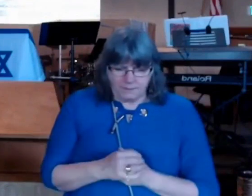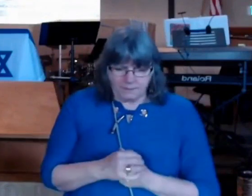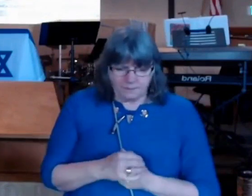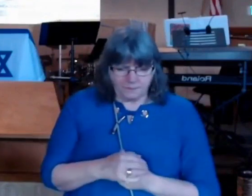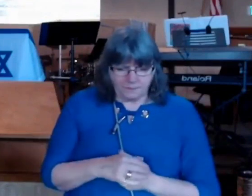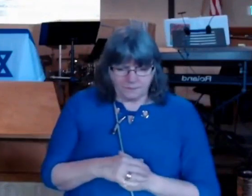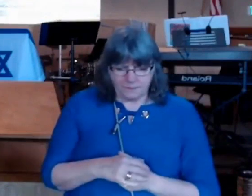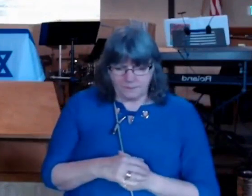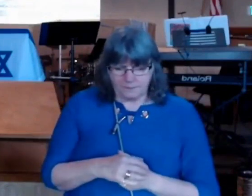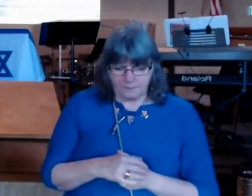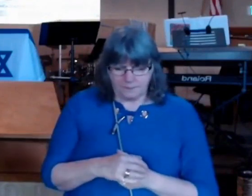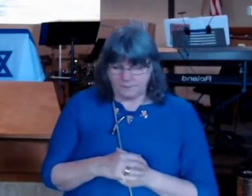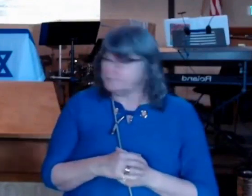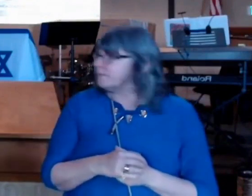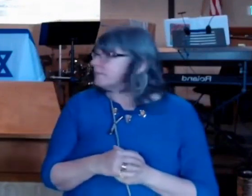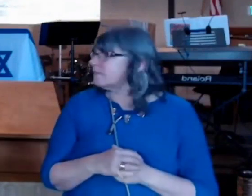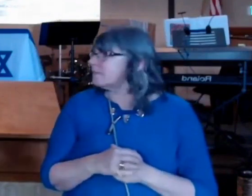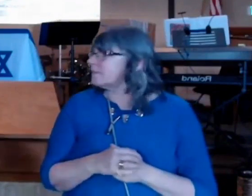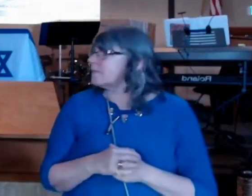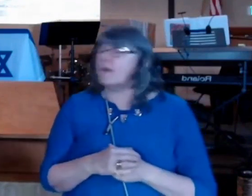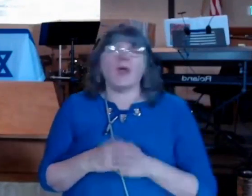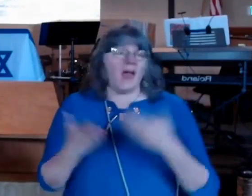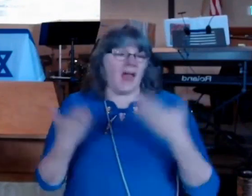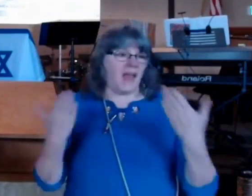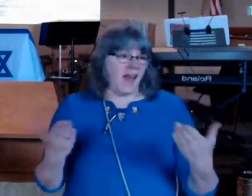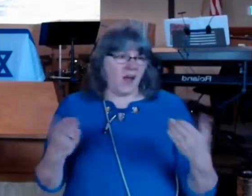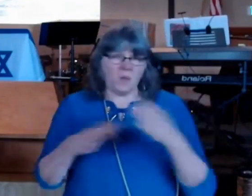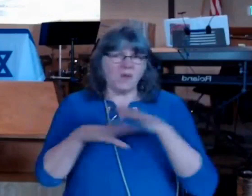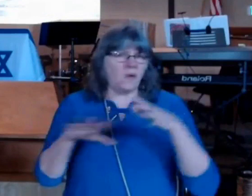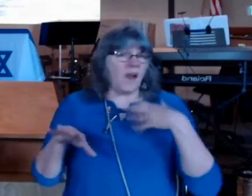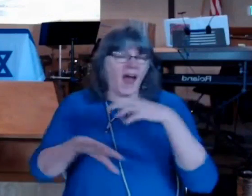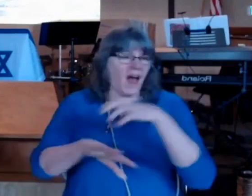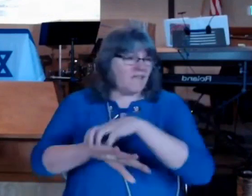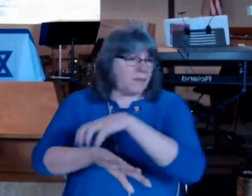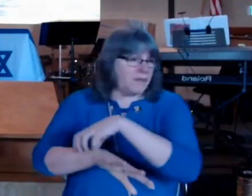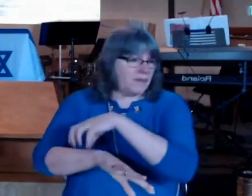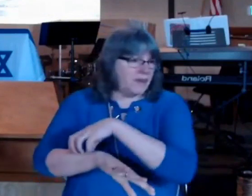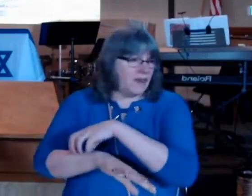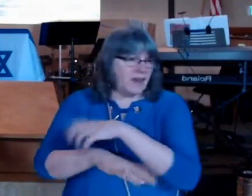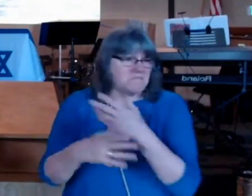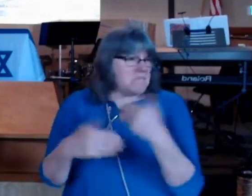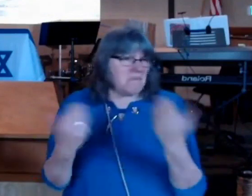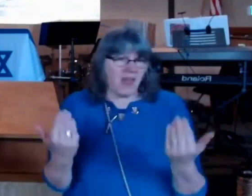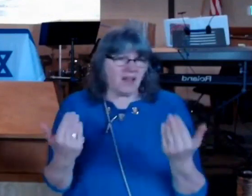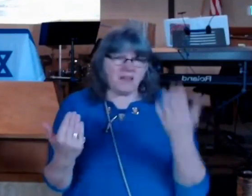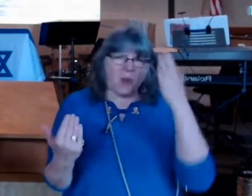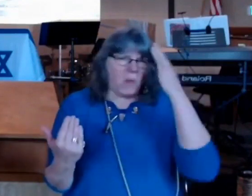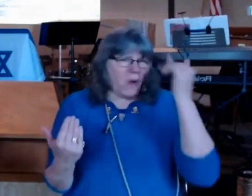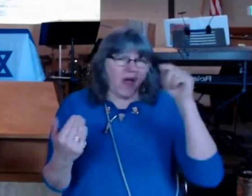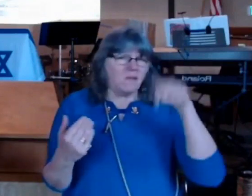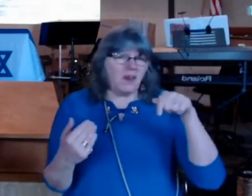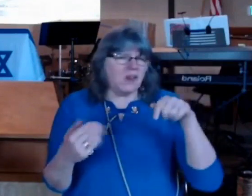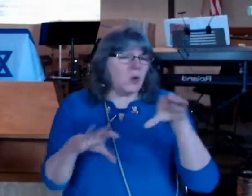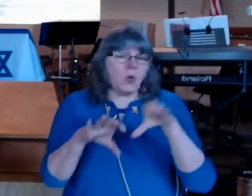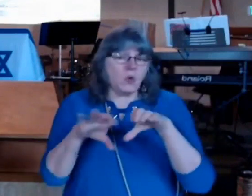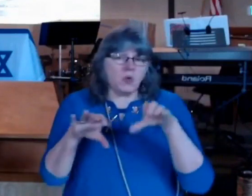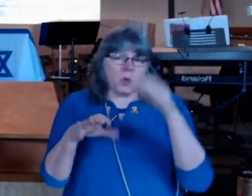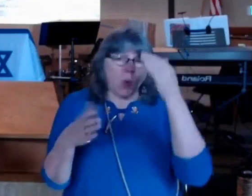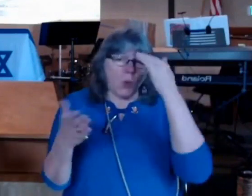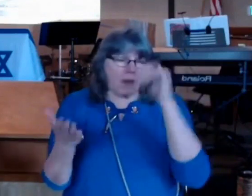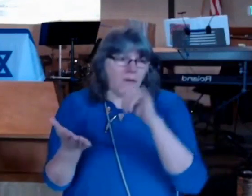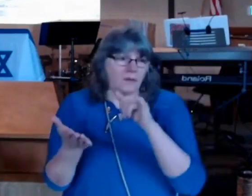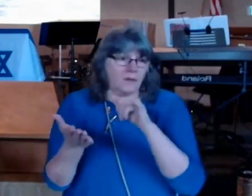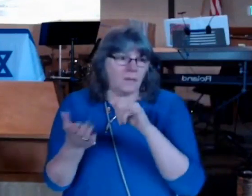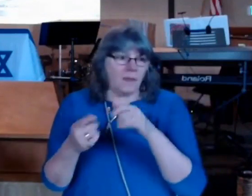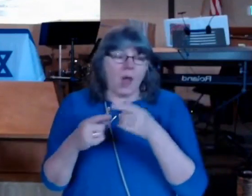relevant applications as they apply to to Yeshua and the mission he left